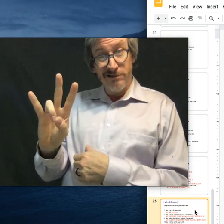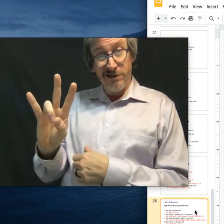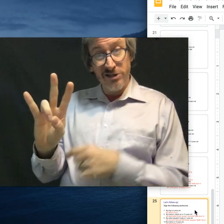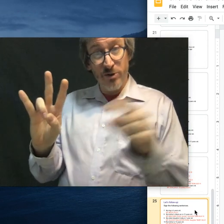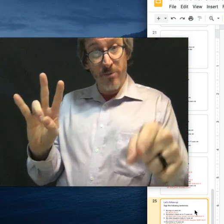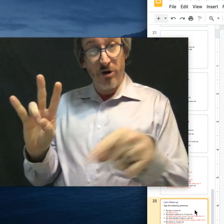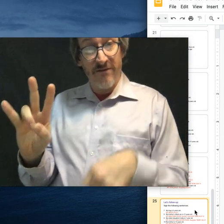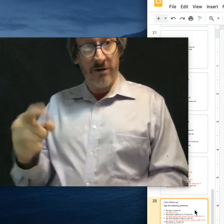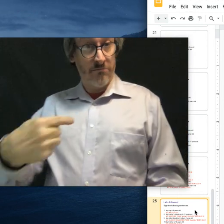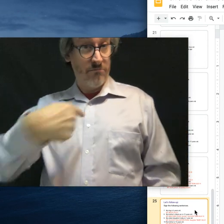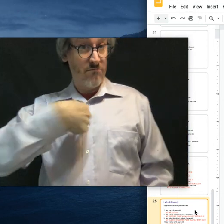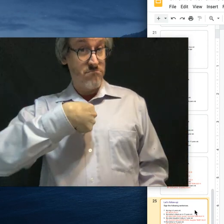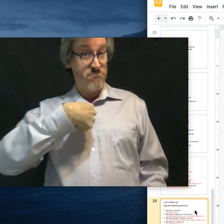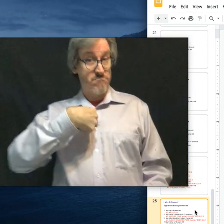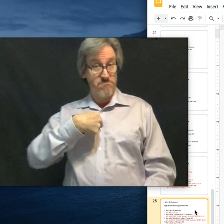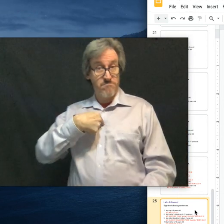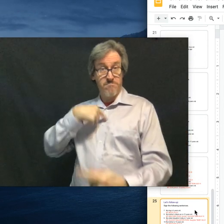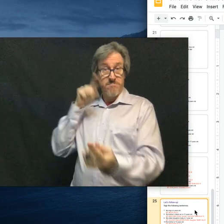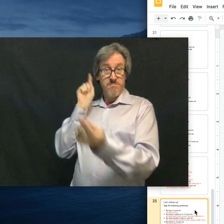So, number 11.